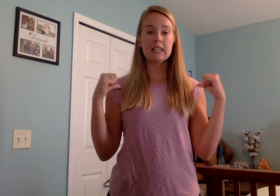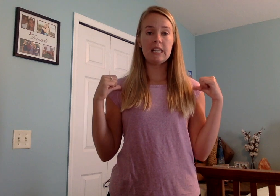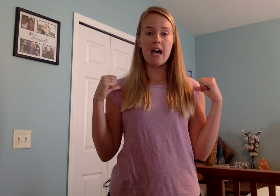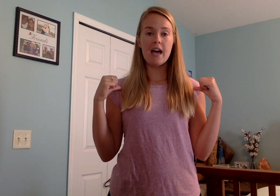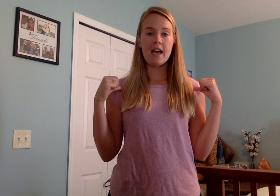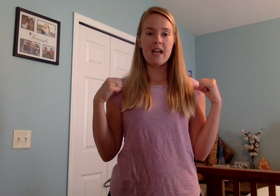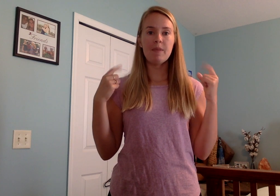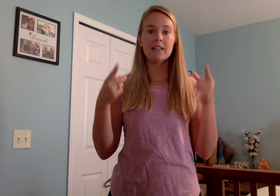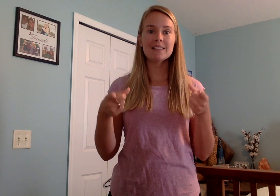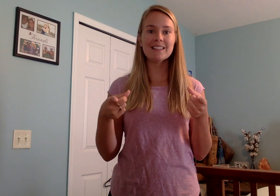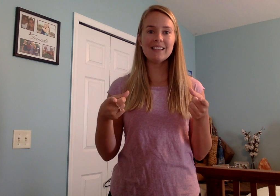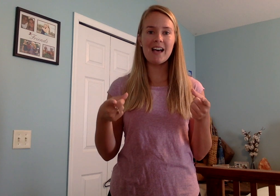Slime, slime.